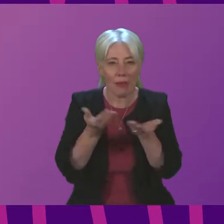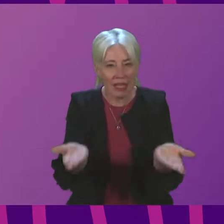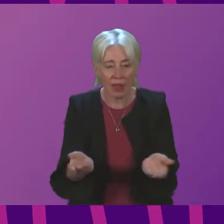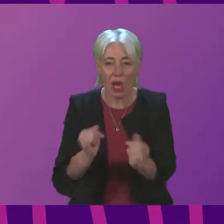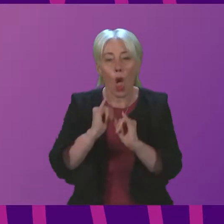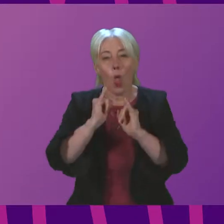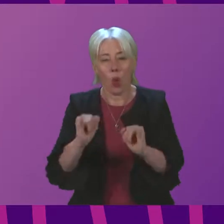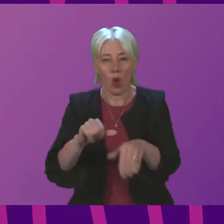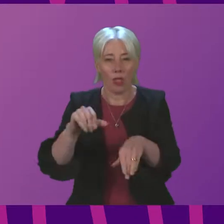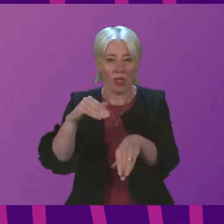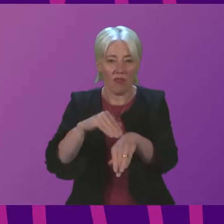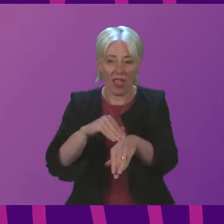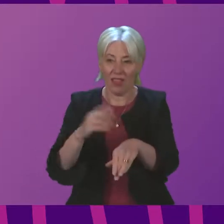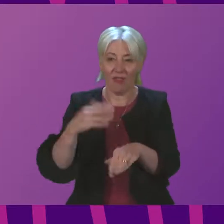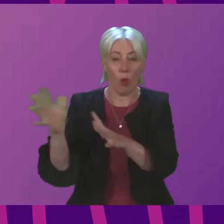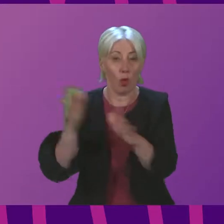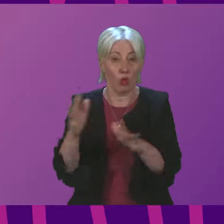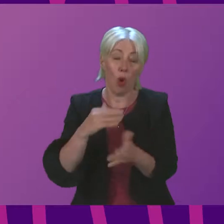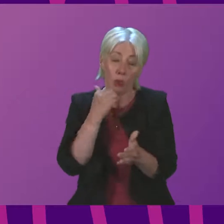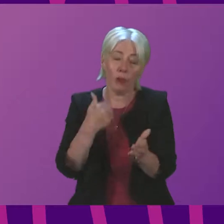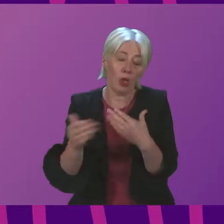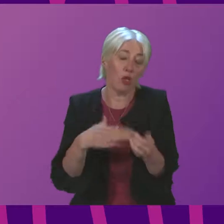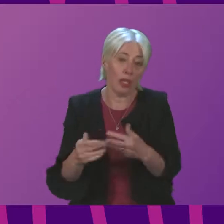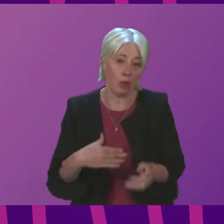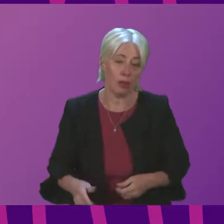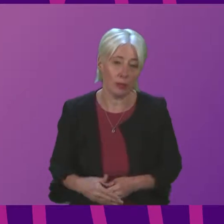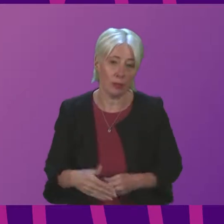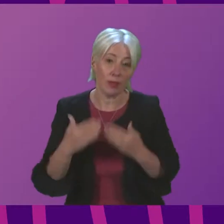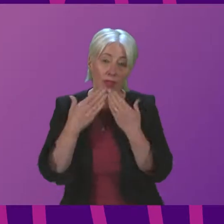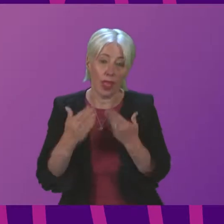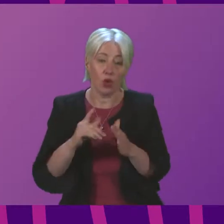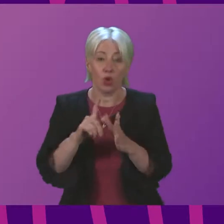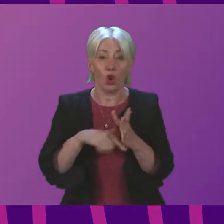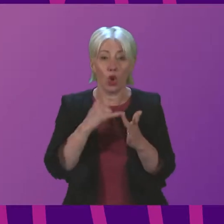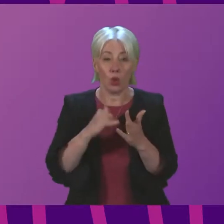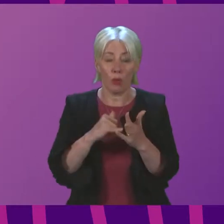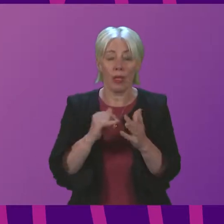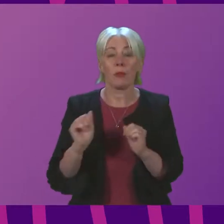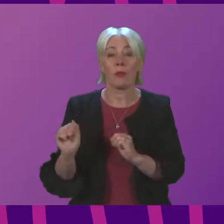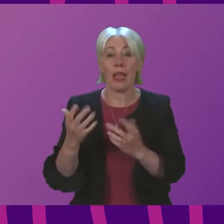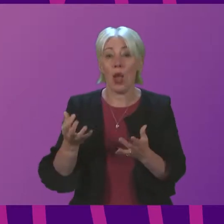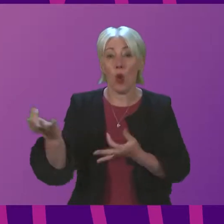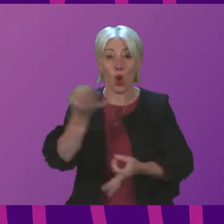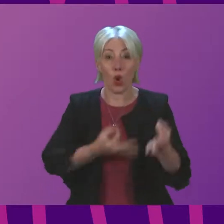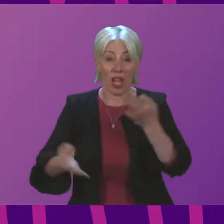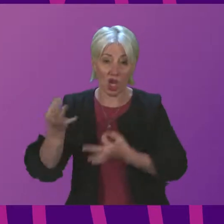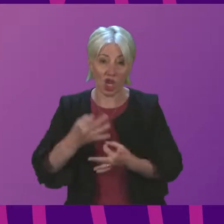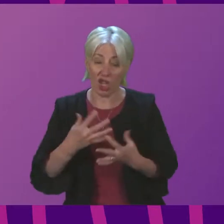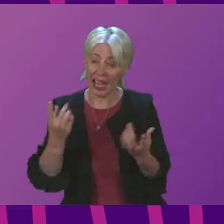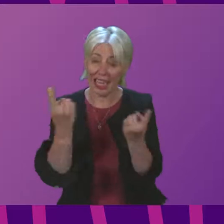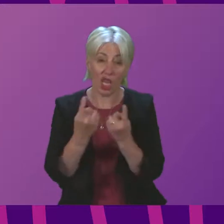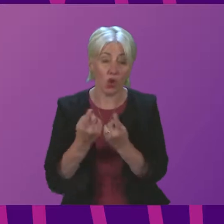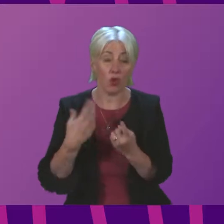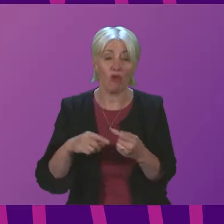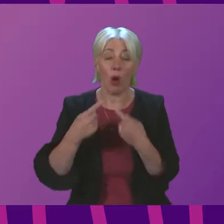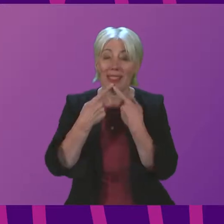effects of this significant storm are addressed. Thank you, Mr Swinney. The Deputy First Minister will now take questions on the issues raised in